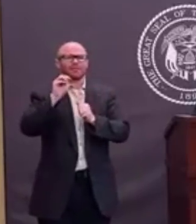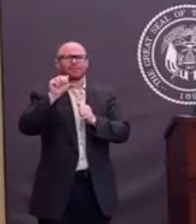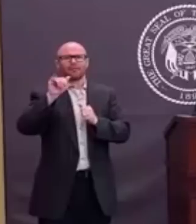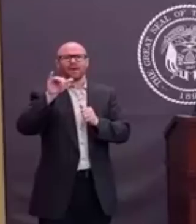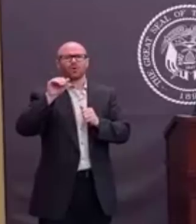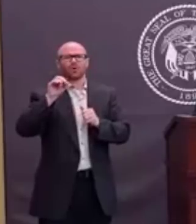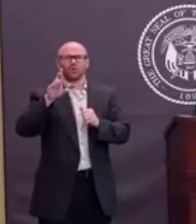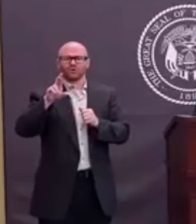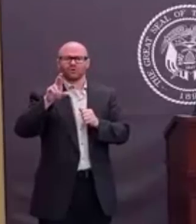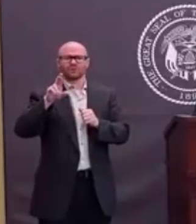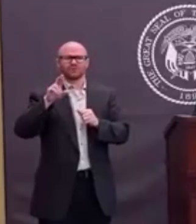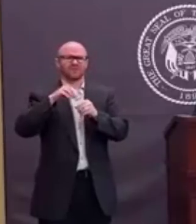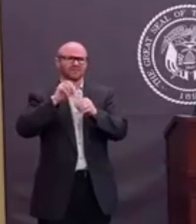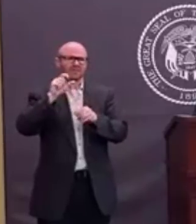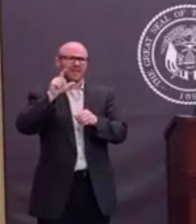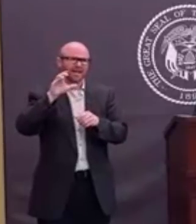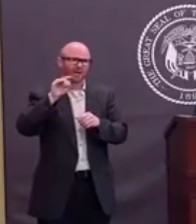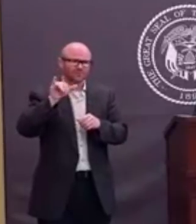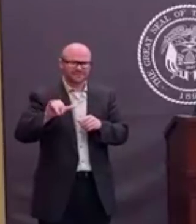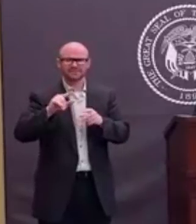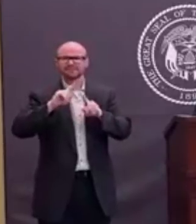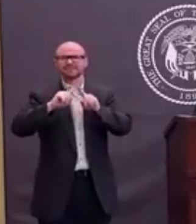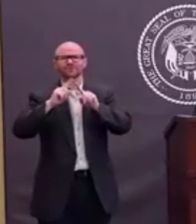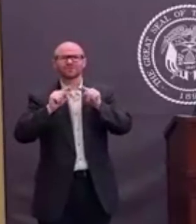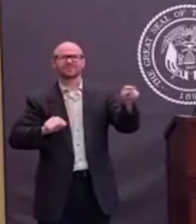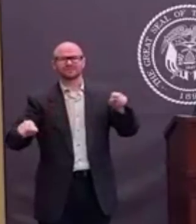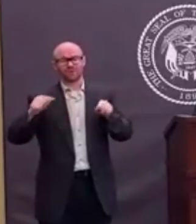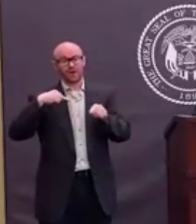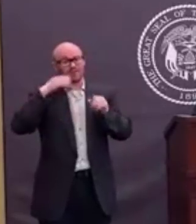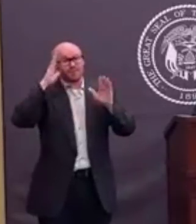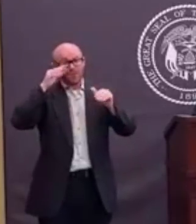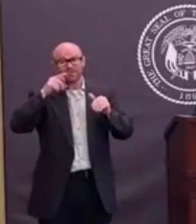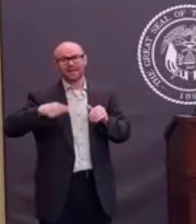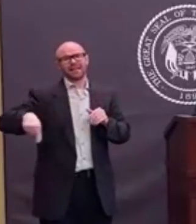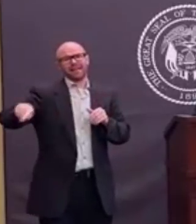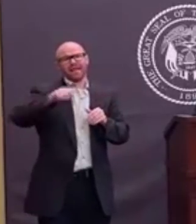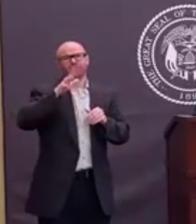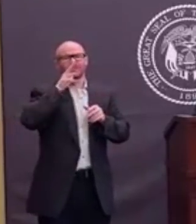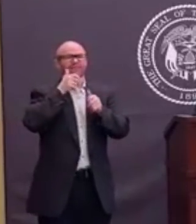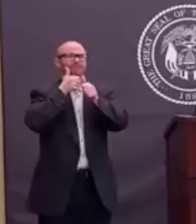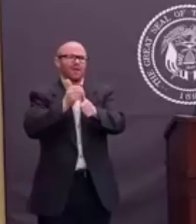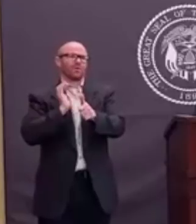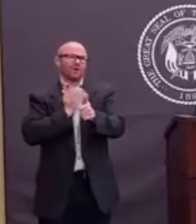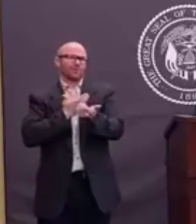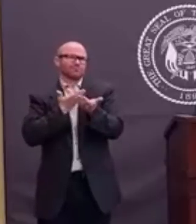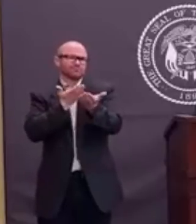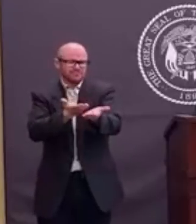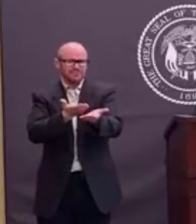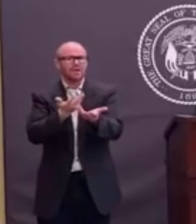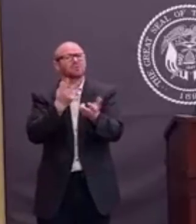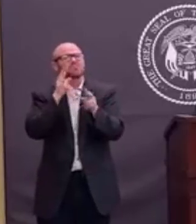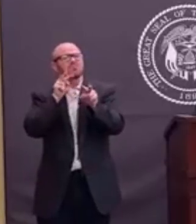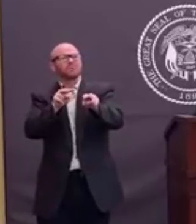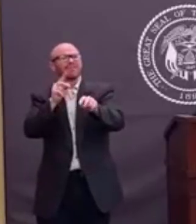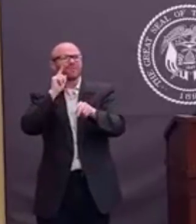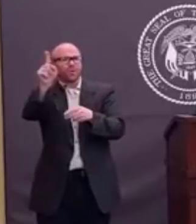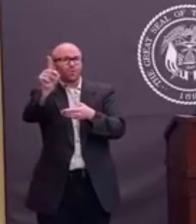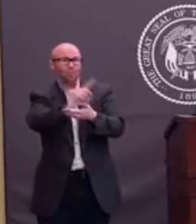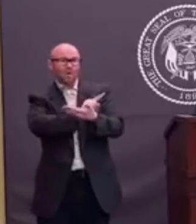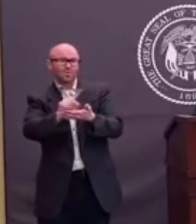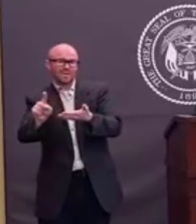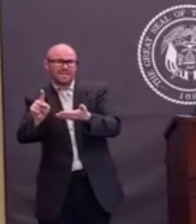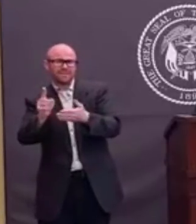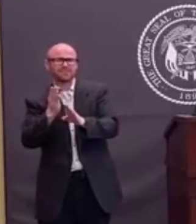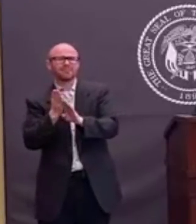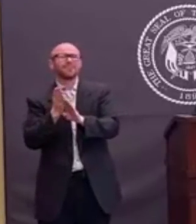striking the right balance here. I would hope that they let us see what the data shows us over the next week before they do anything